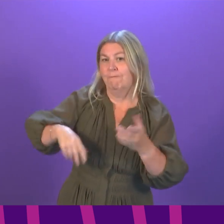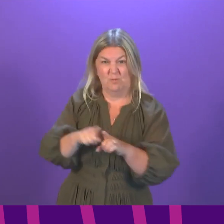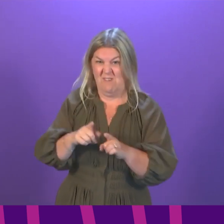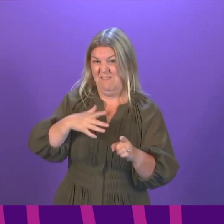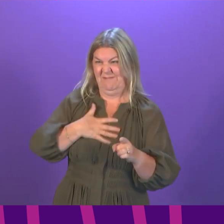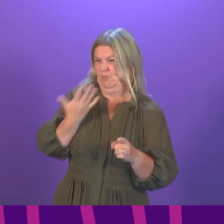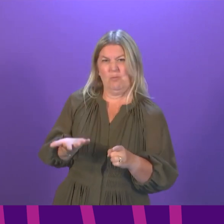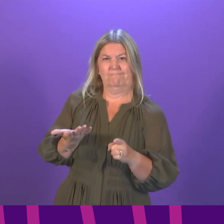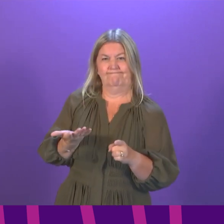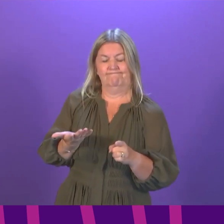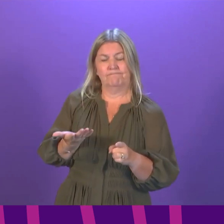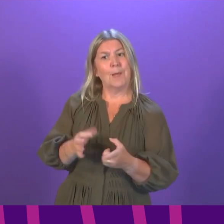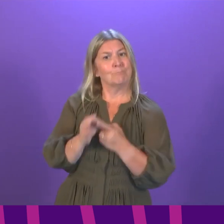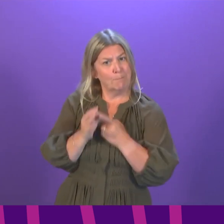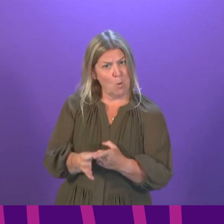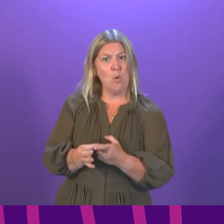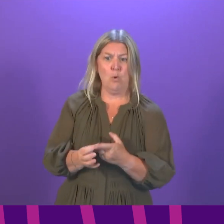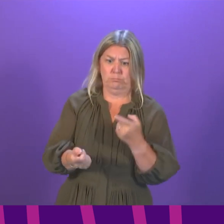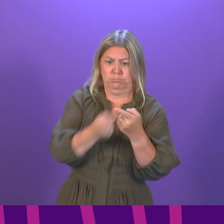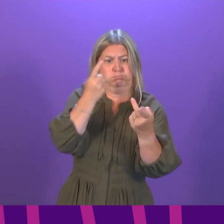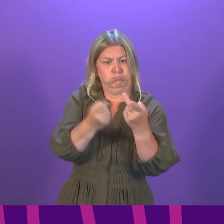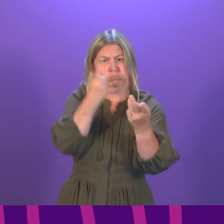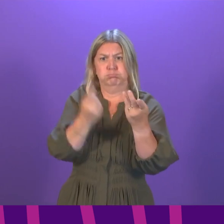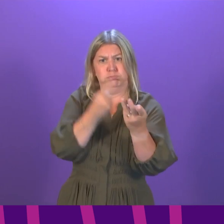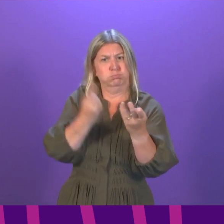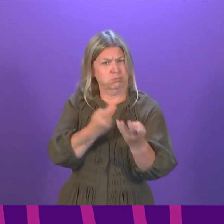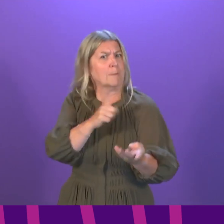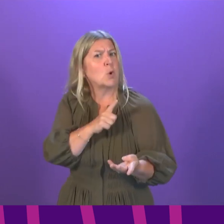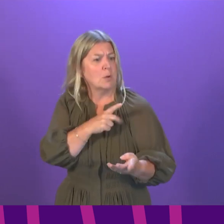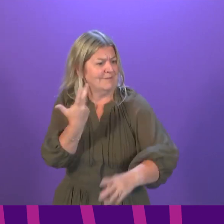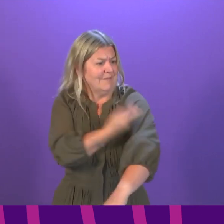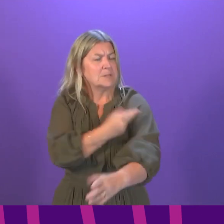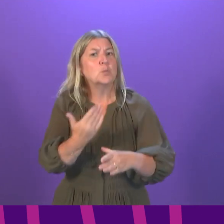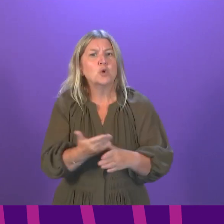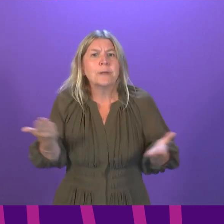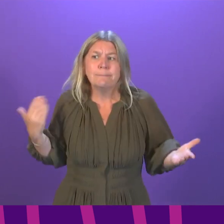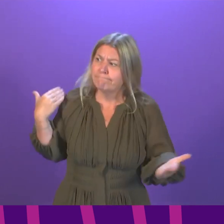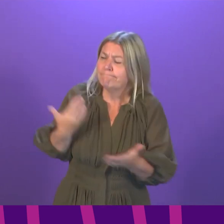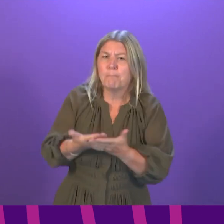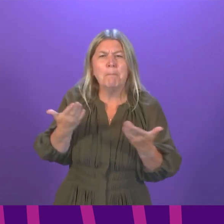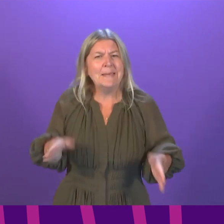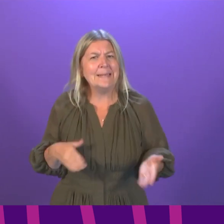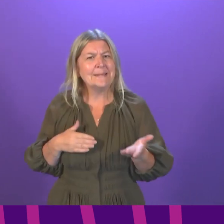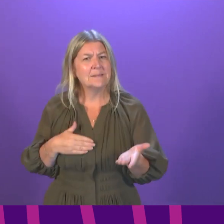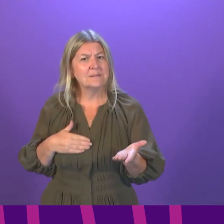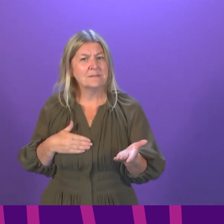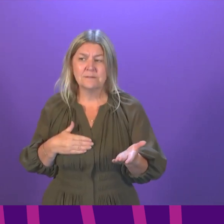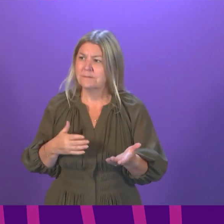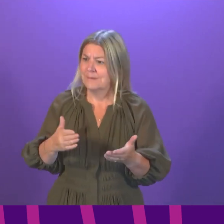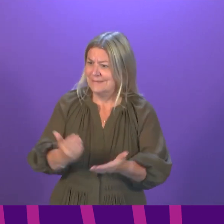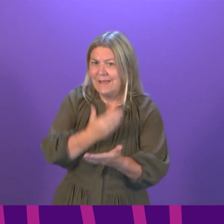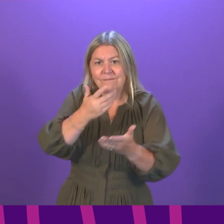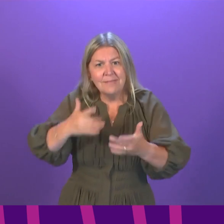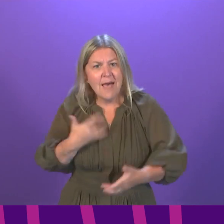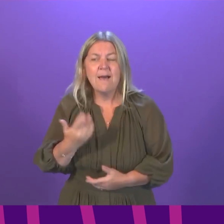We have proposed these steps because the vaccine is working. It is saving lives and limiting the spread of the virus.